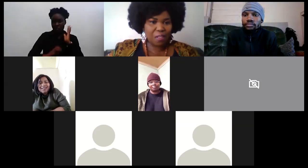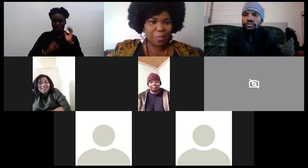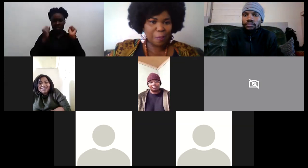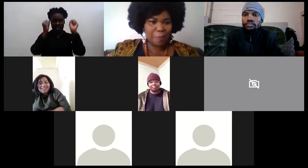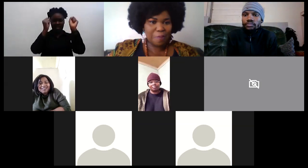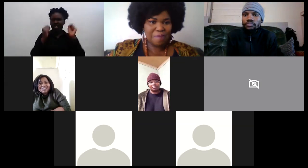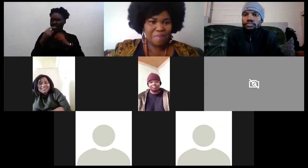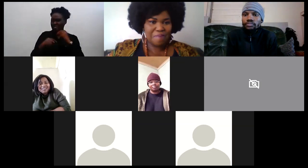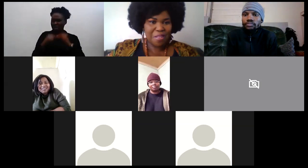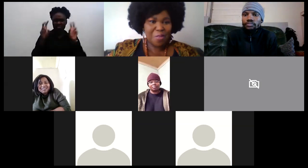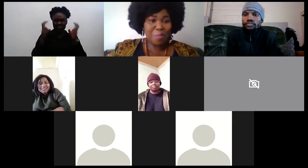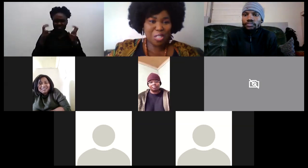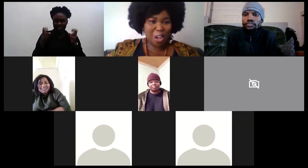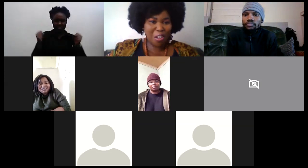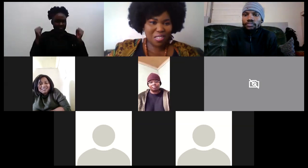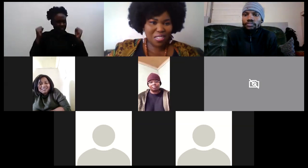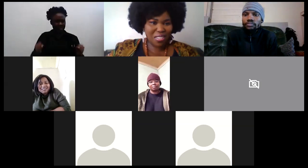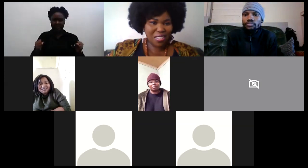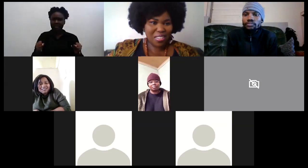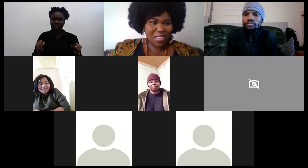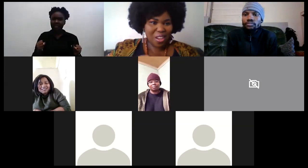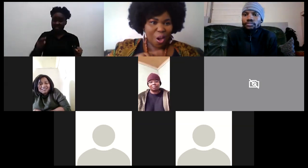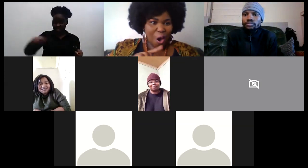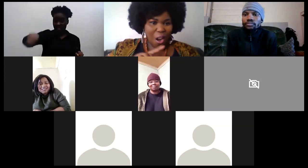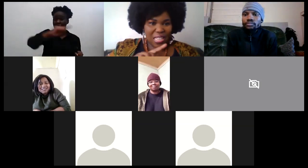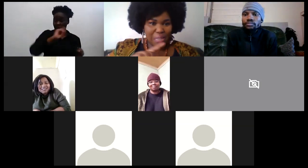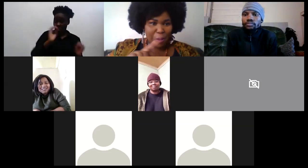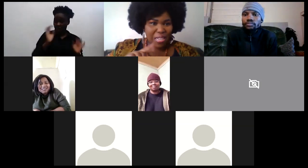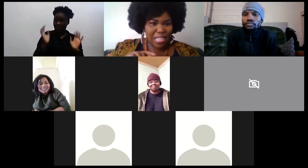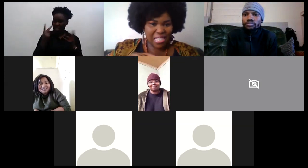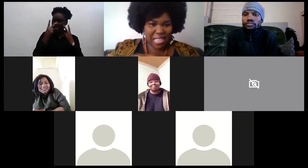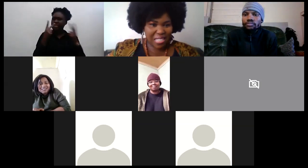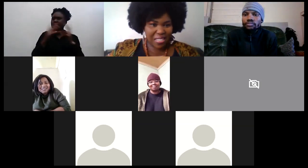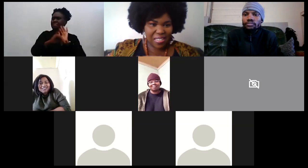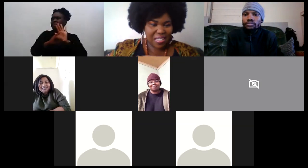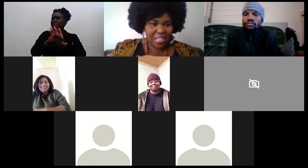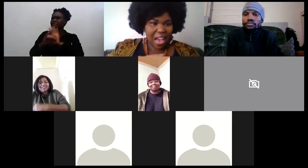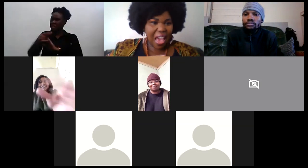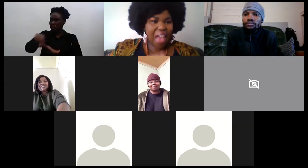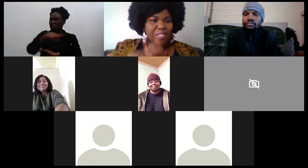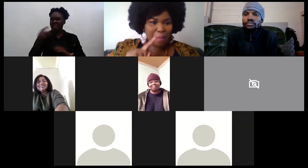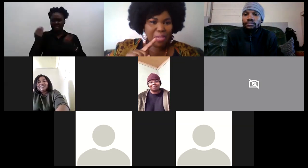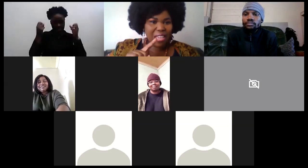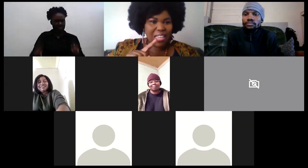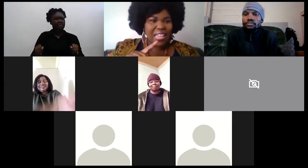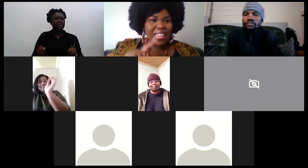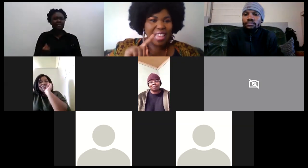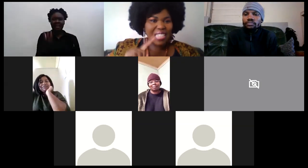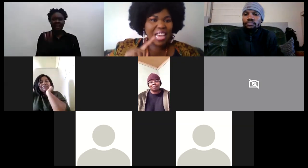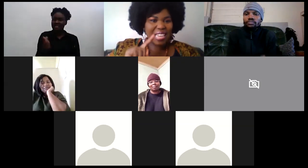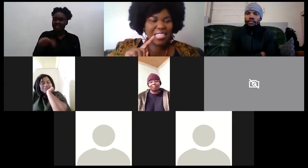yourself you would be shocked all these people in this session i have something